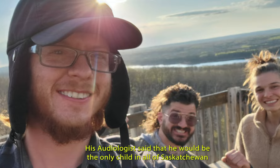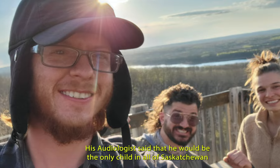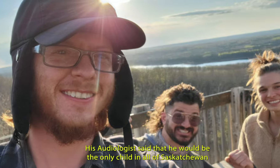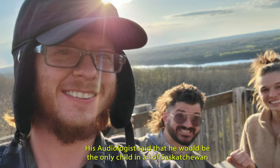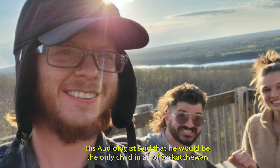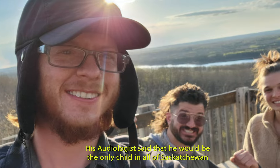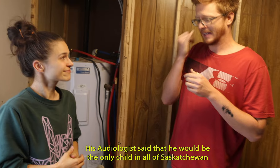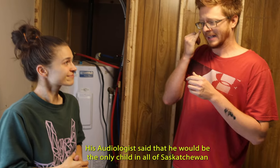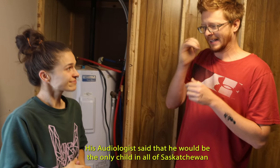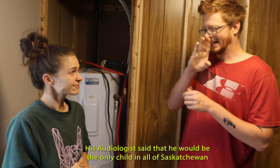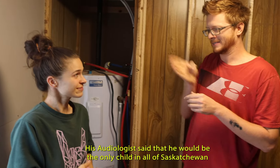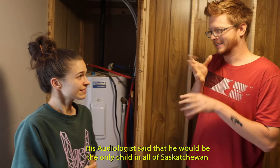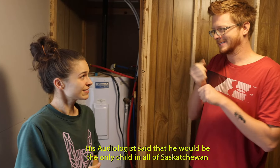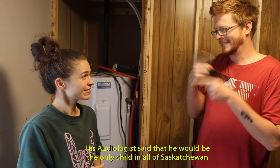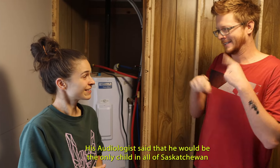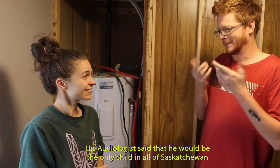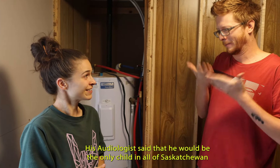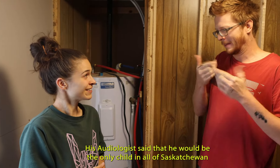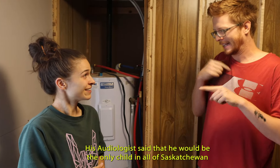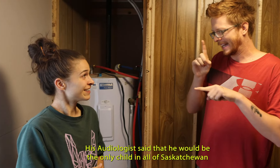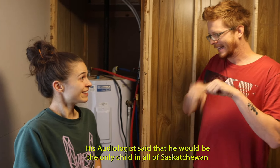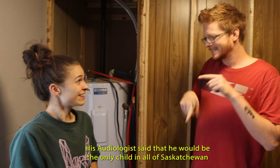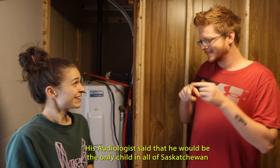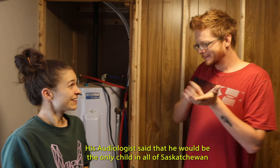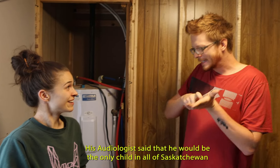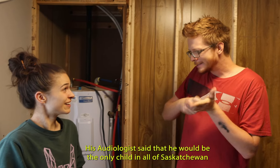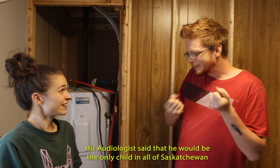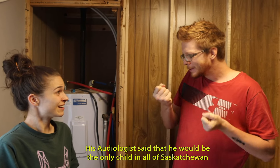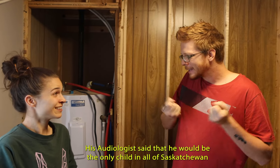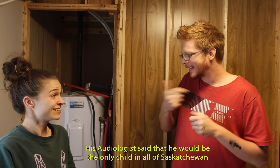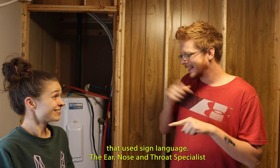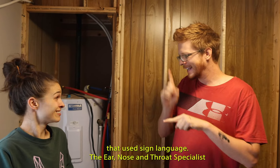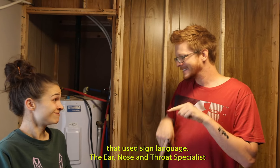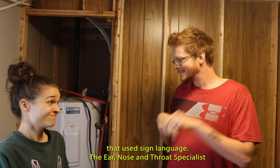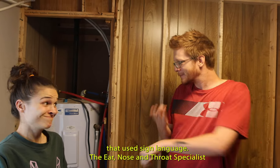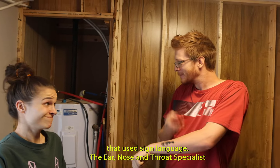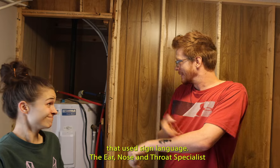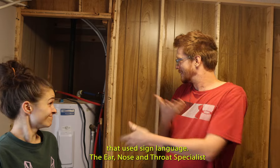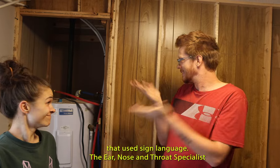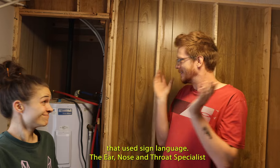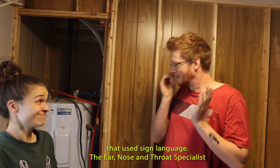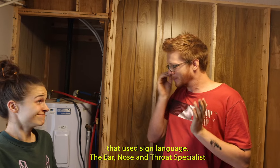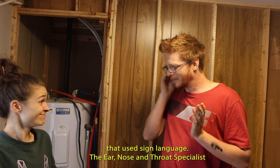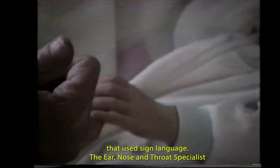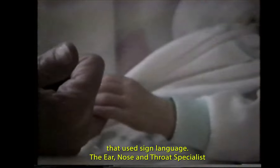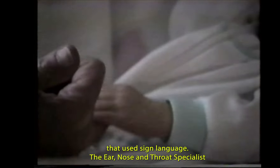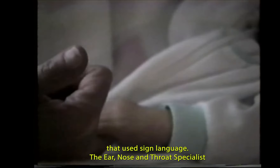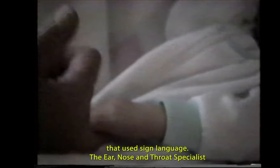His audiologist said that he would be the only child in all of Saskatchewan that used sign language. The ear, nose